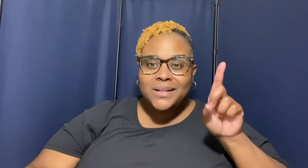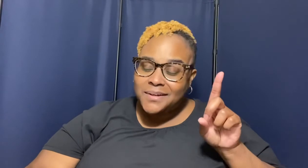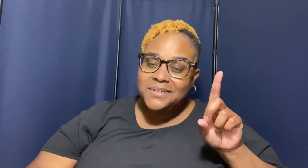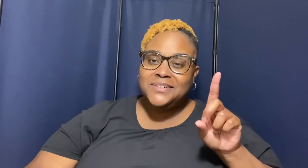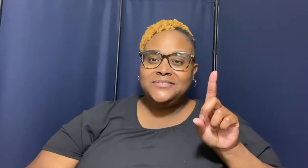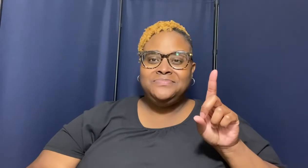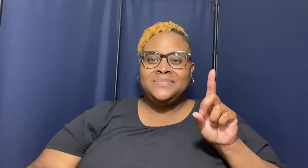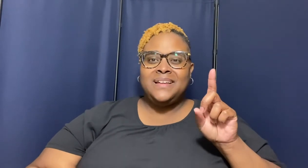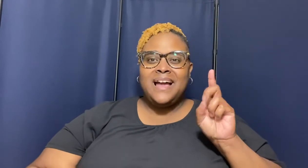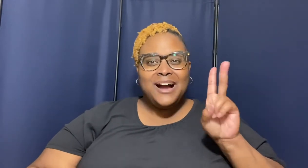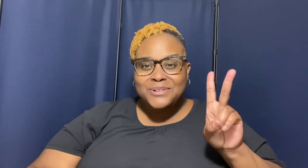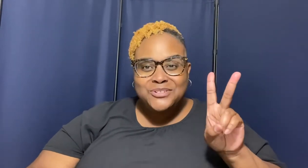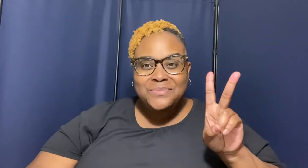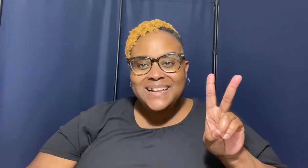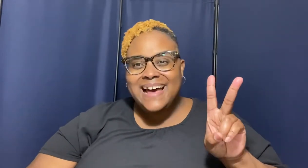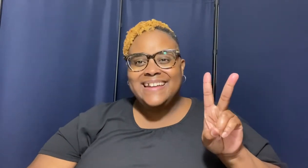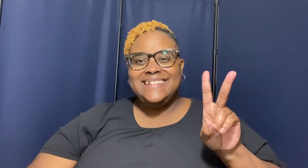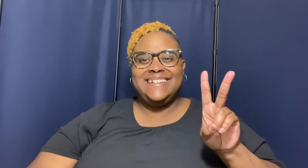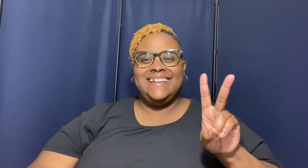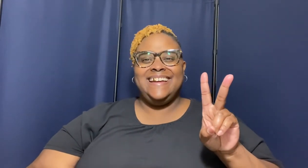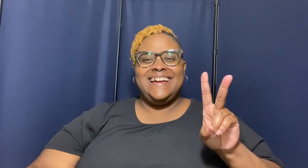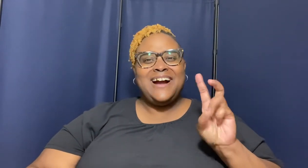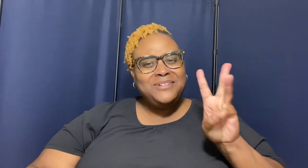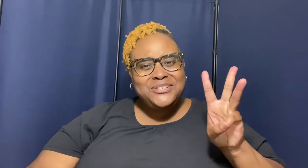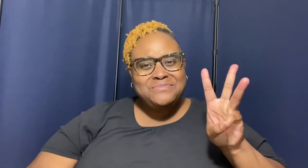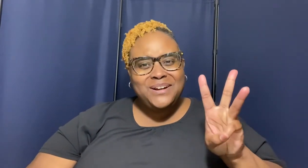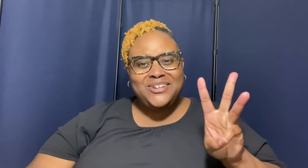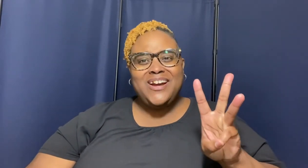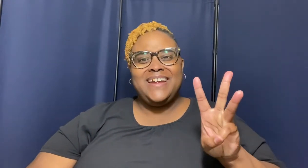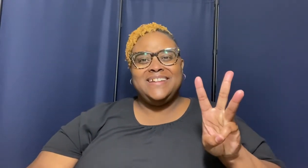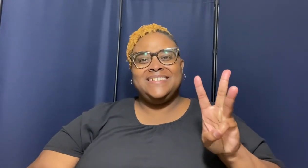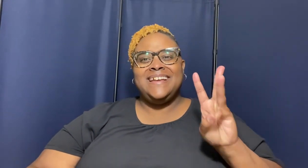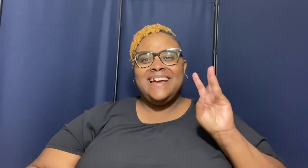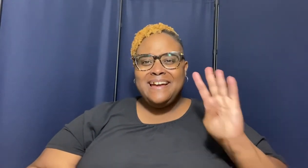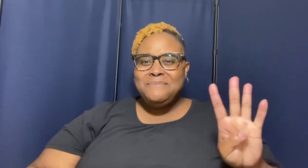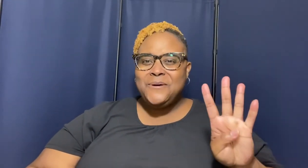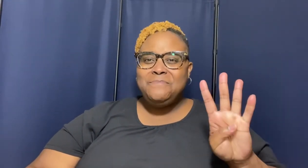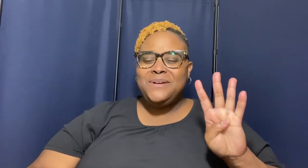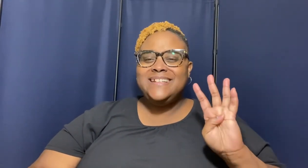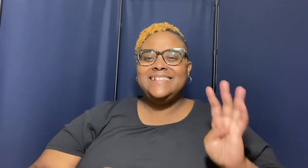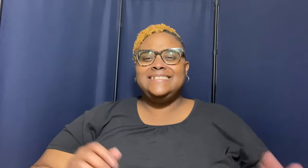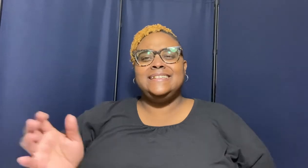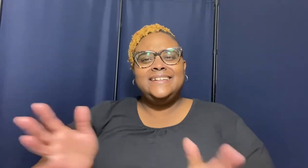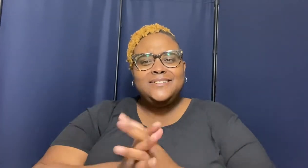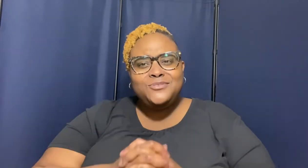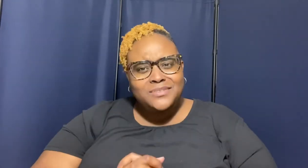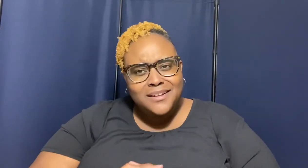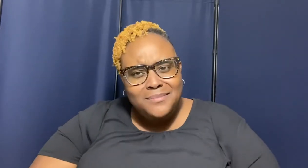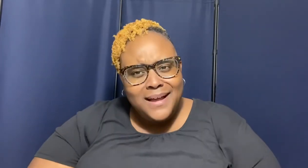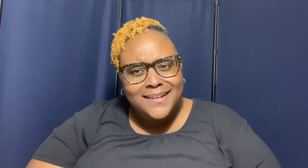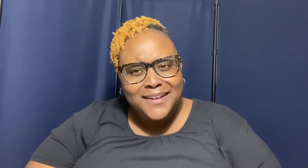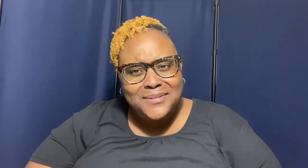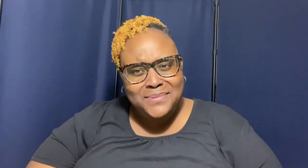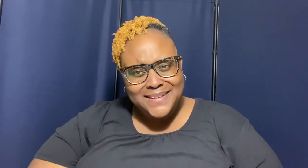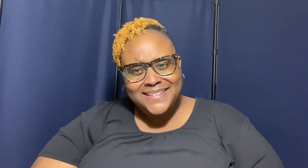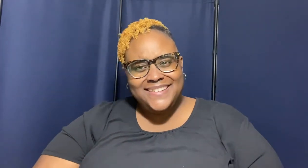love i wish you more light i wish you more grace and more peace listen here don't you let nobody take your peace here